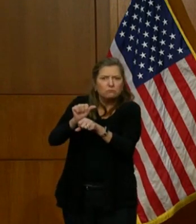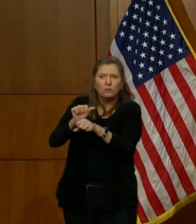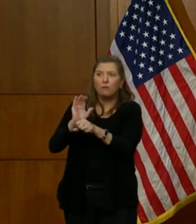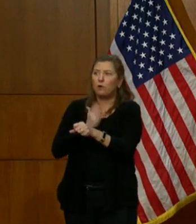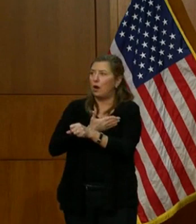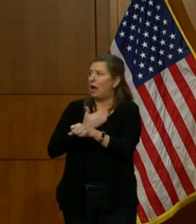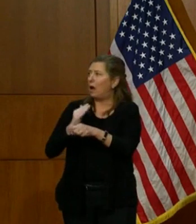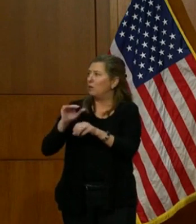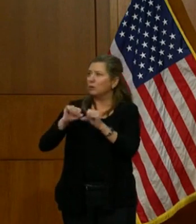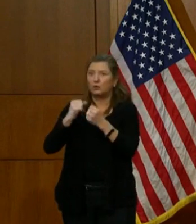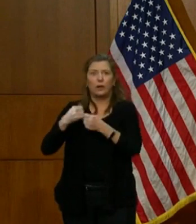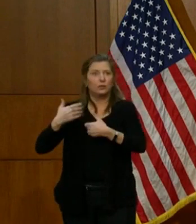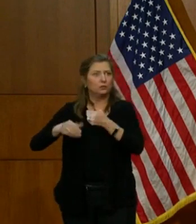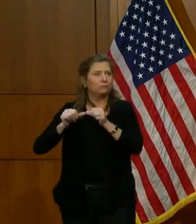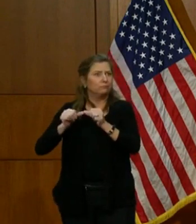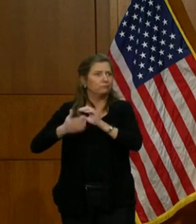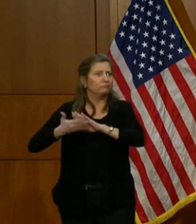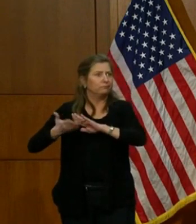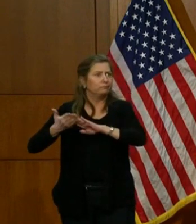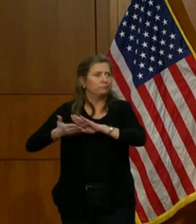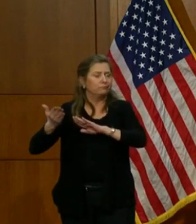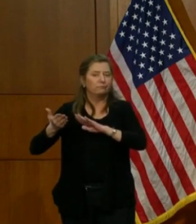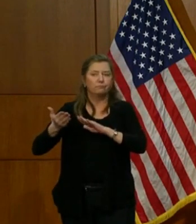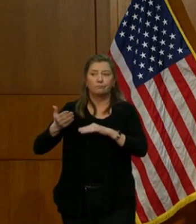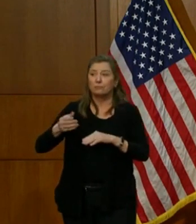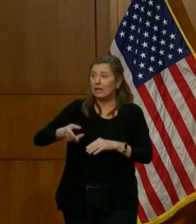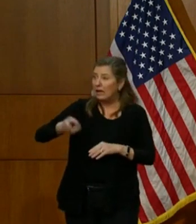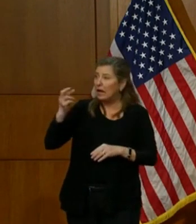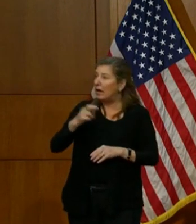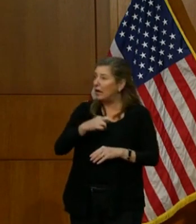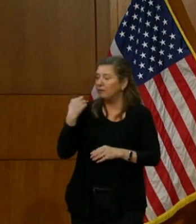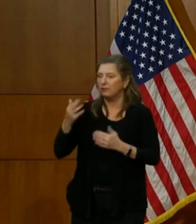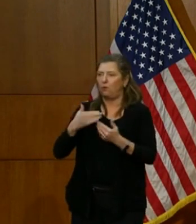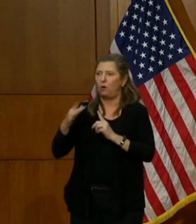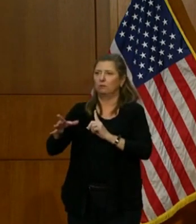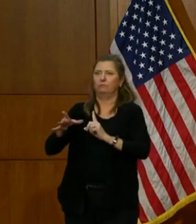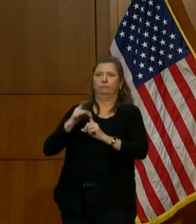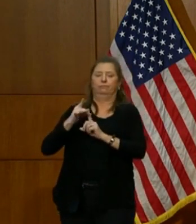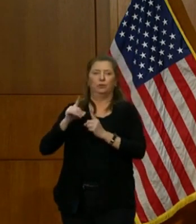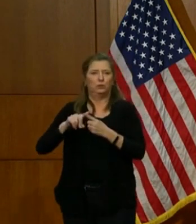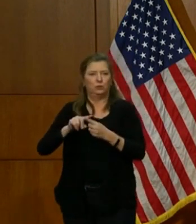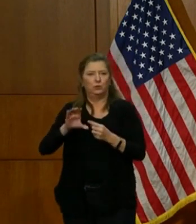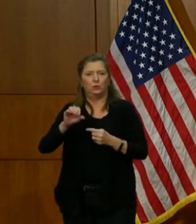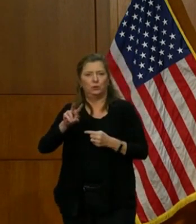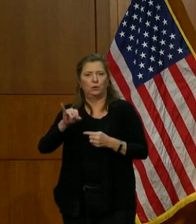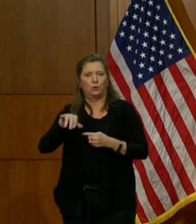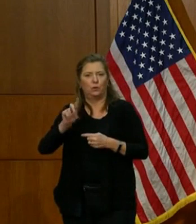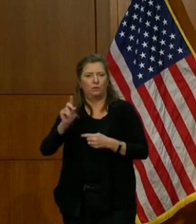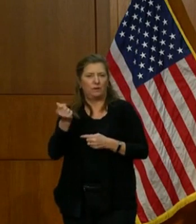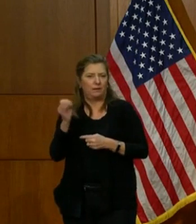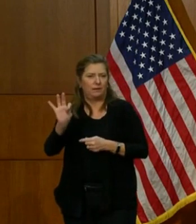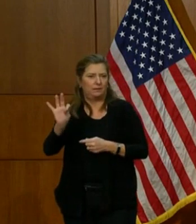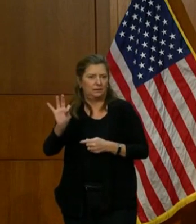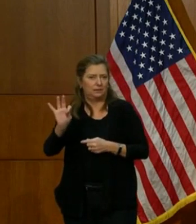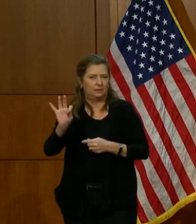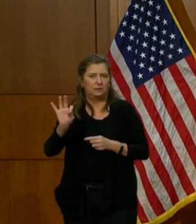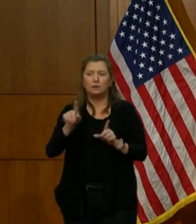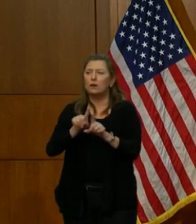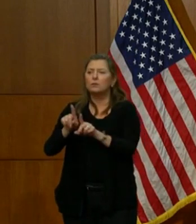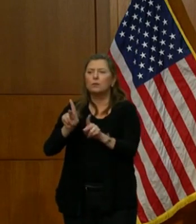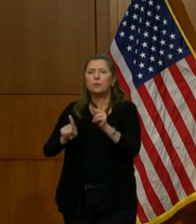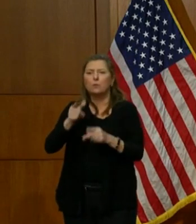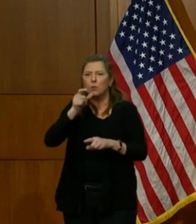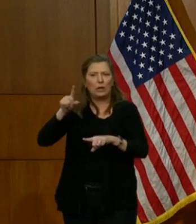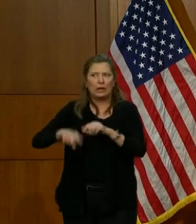society functioning, people who are at higher risk of exposure to COVID-19, and people who cannot